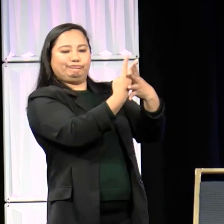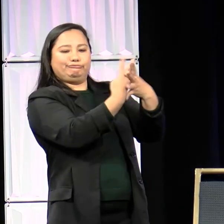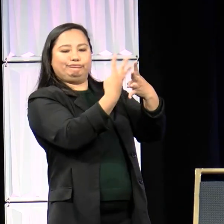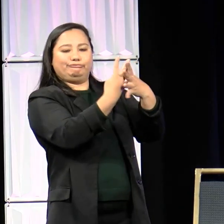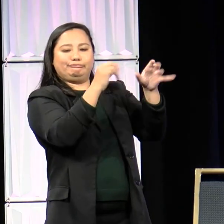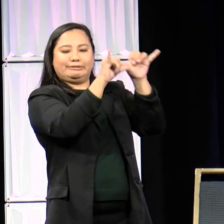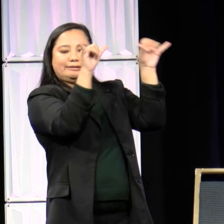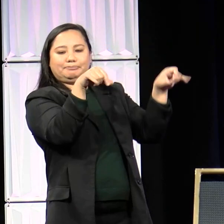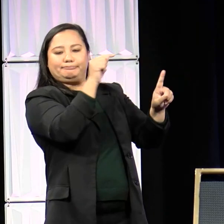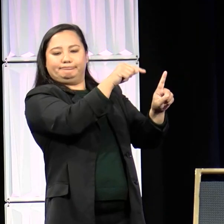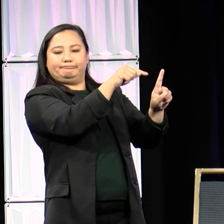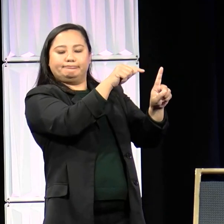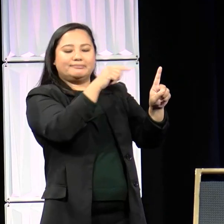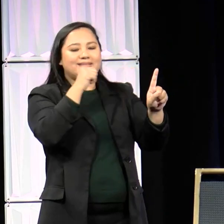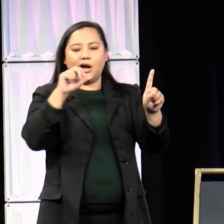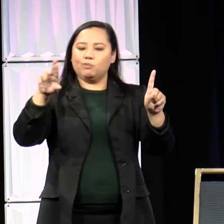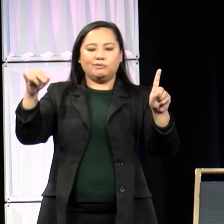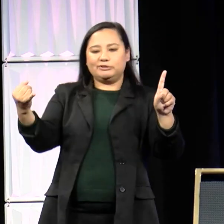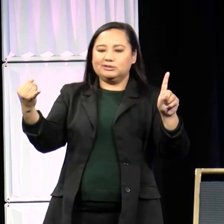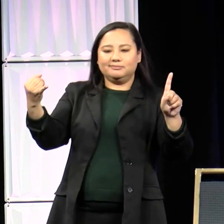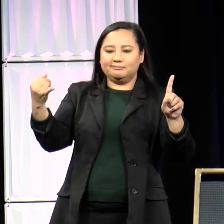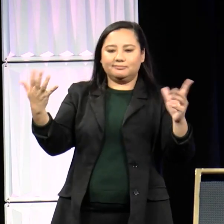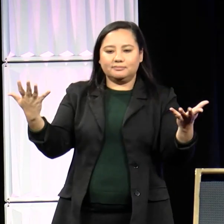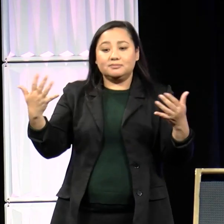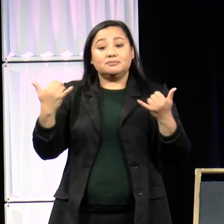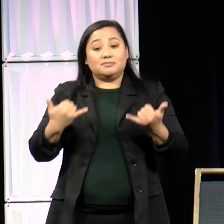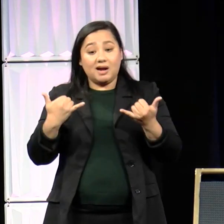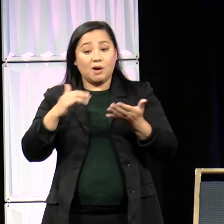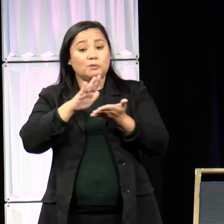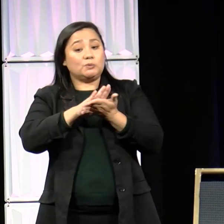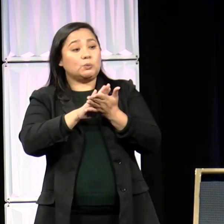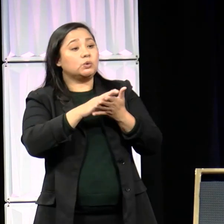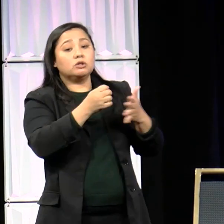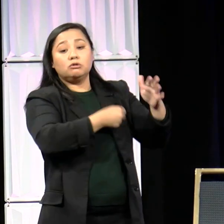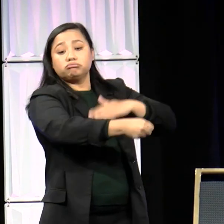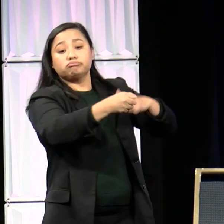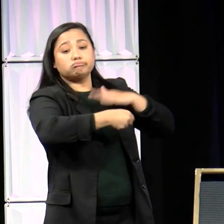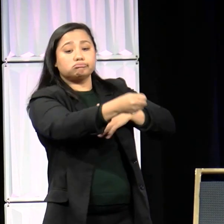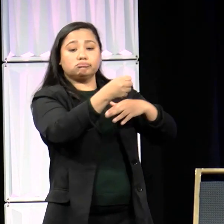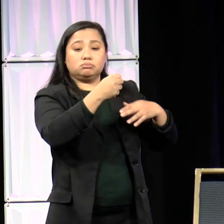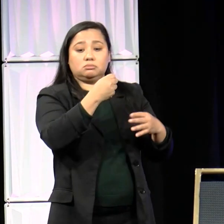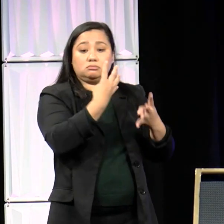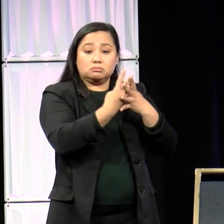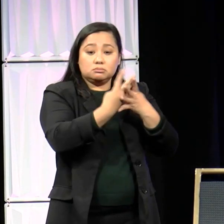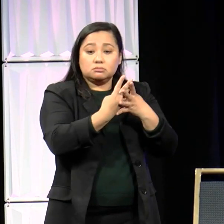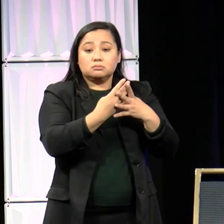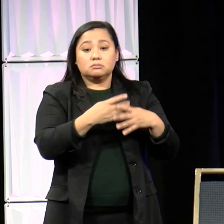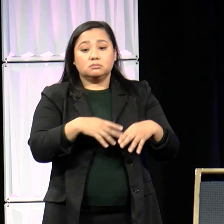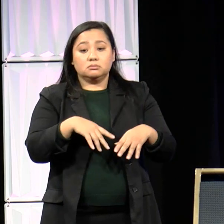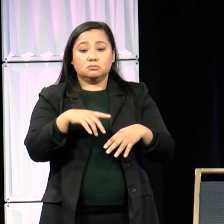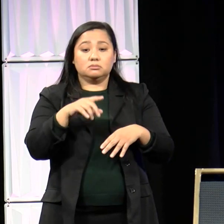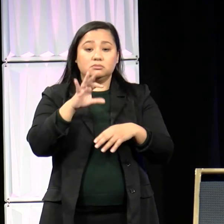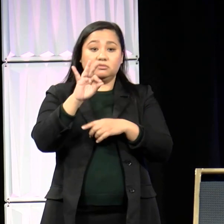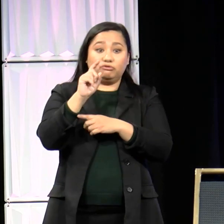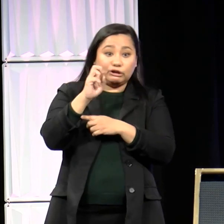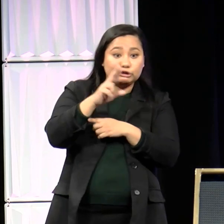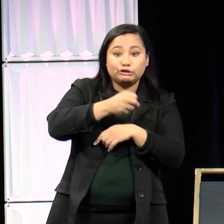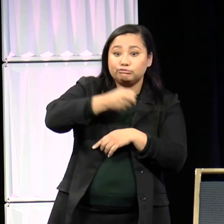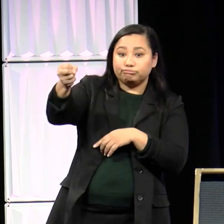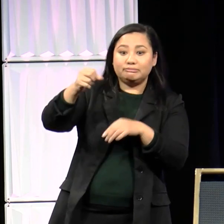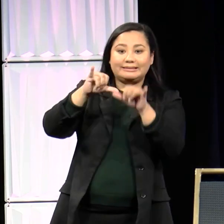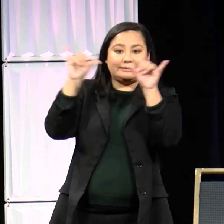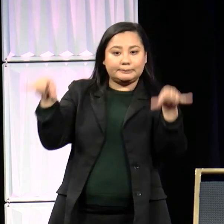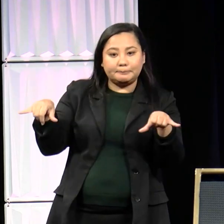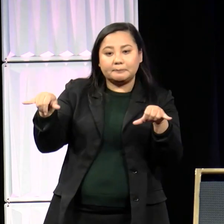alarming rates and pushed out of schools and into carceral systems. Foster care youth are being abused and then criminalized. Police and prisons do not